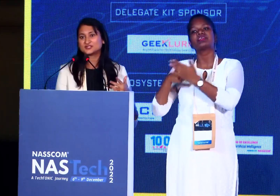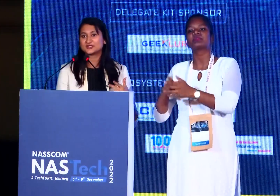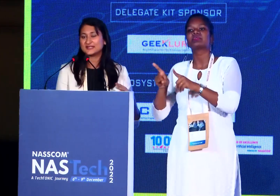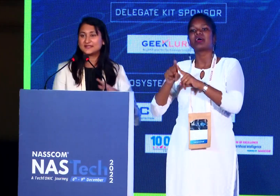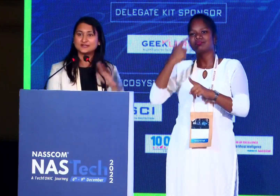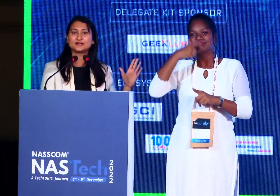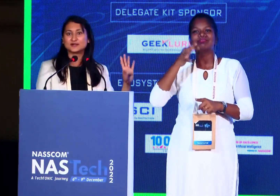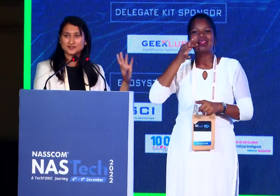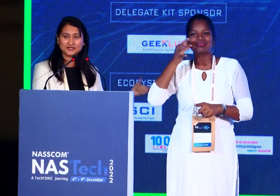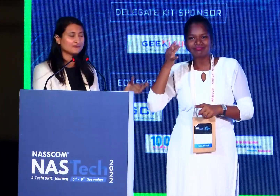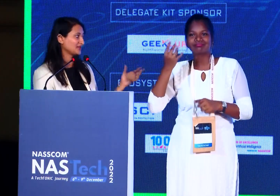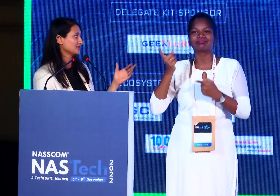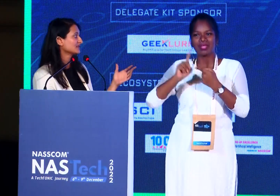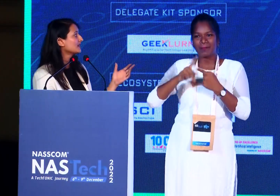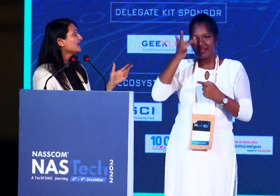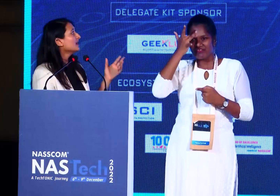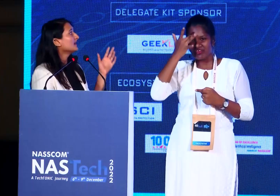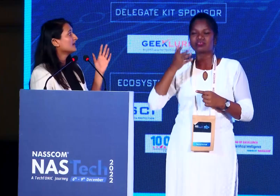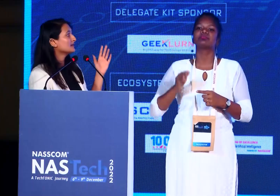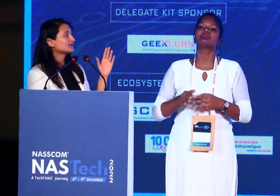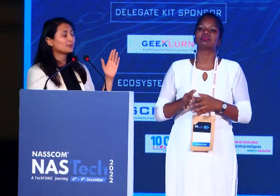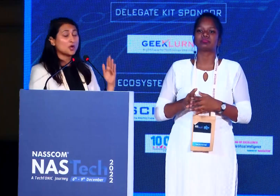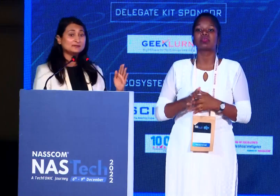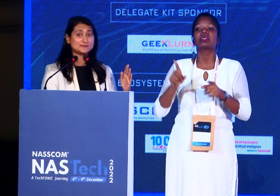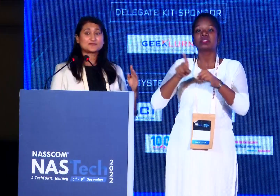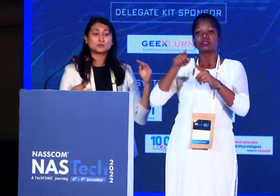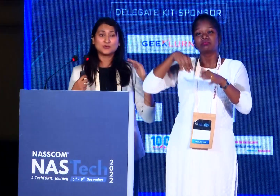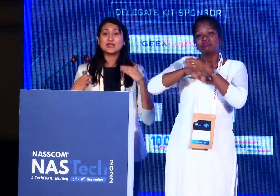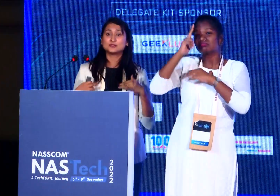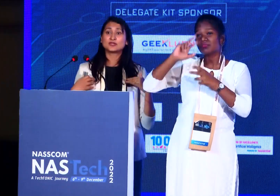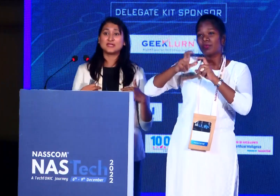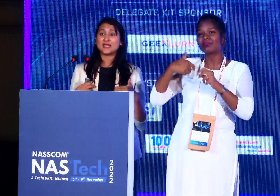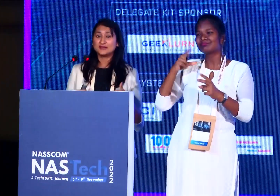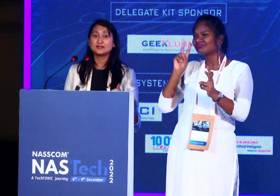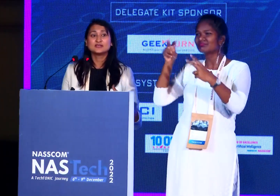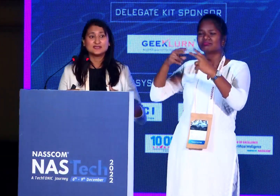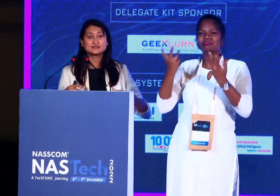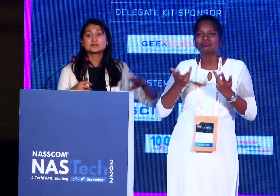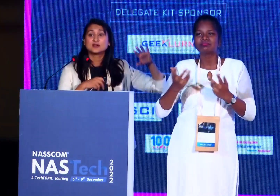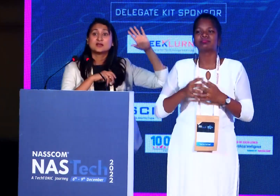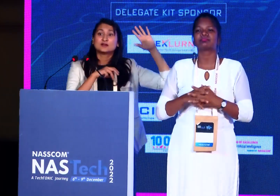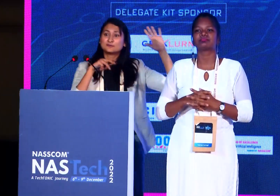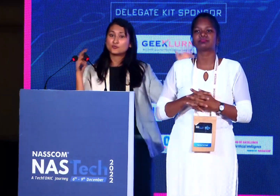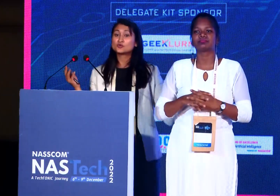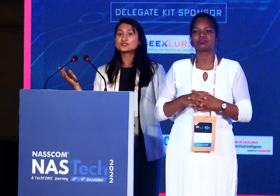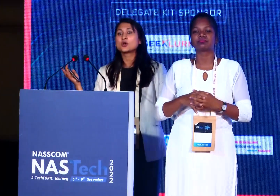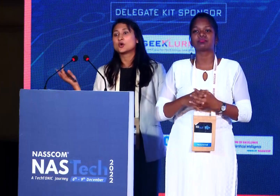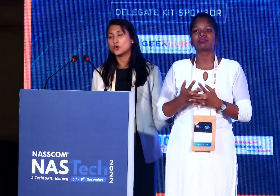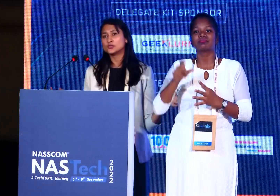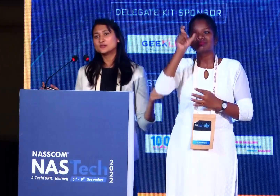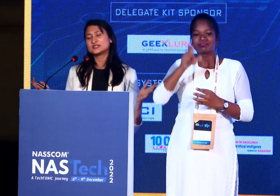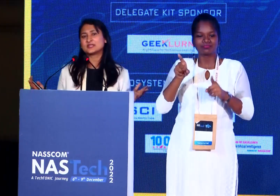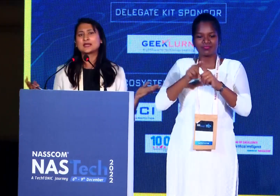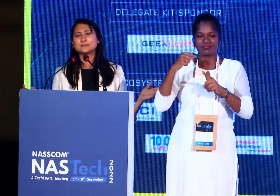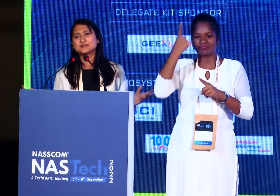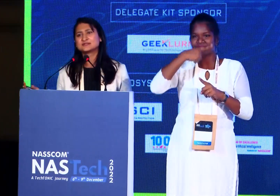dermatology related infections. So the problem that we are looking at is wounds on